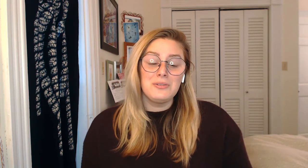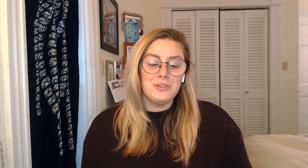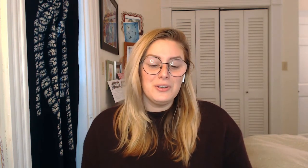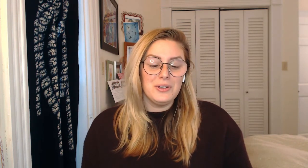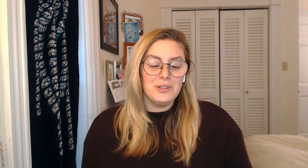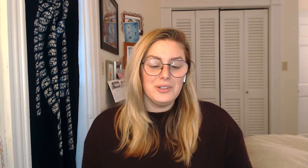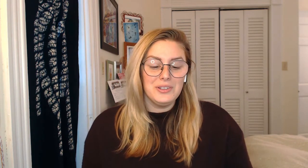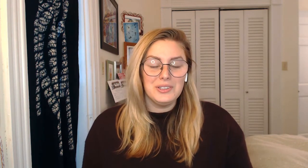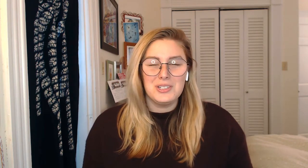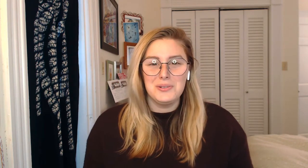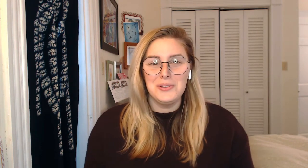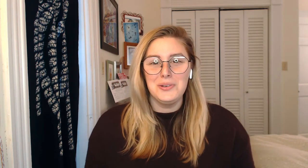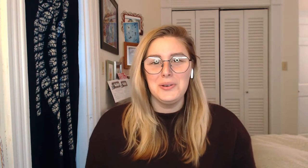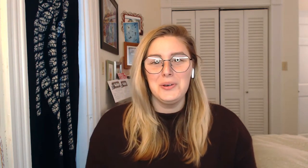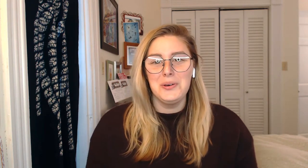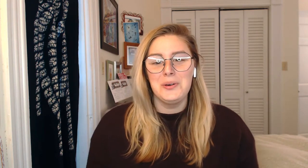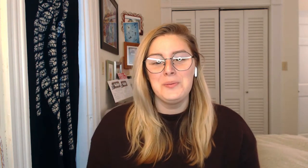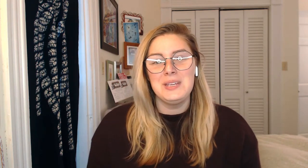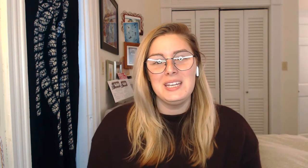to me.